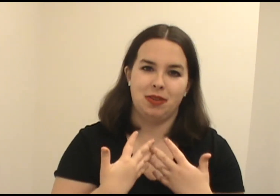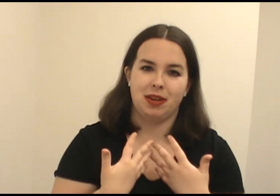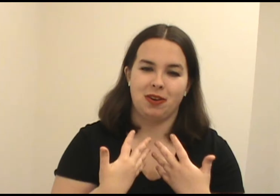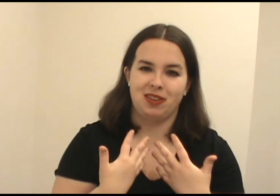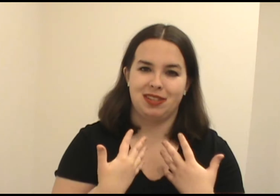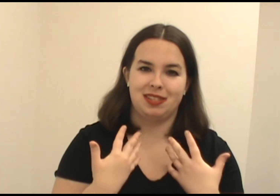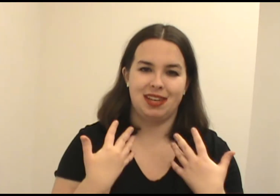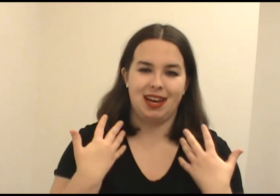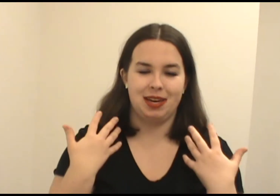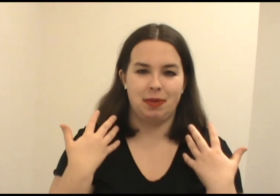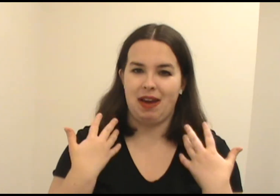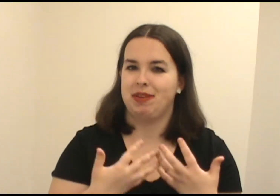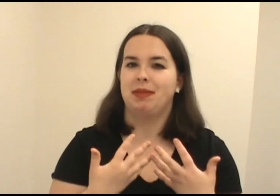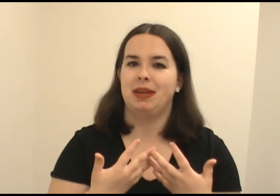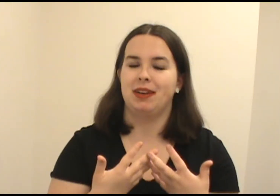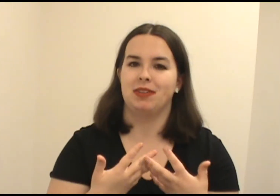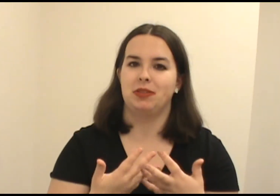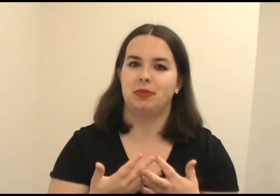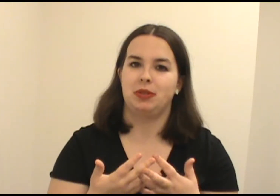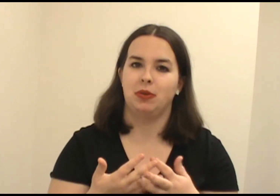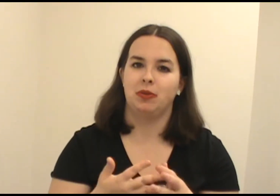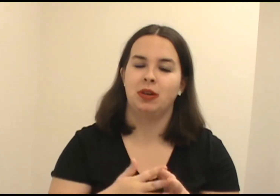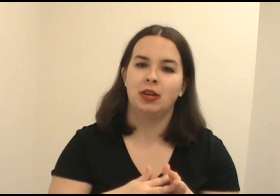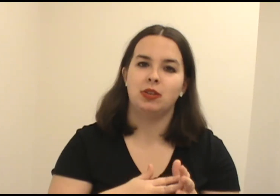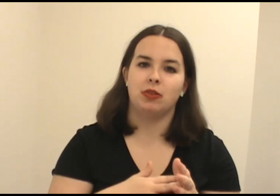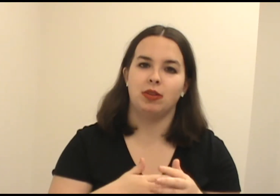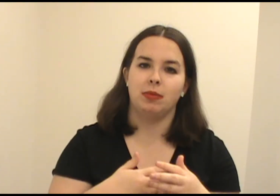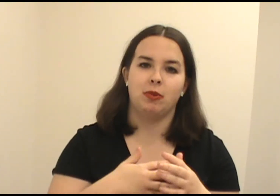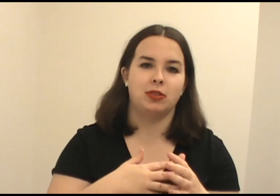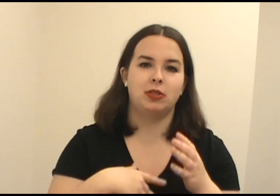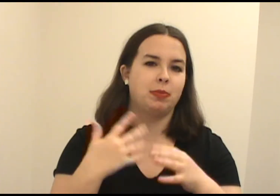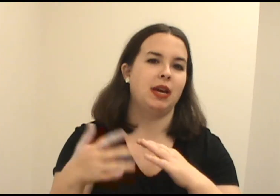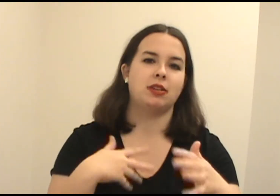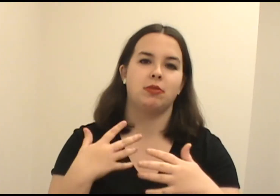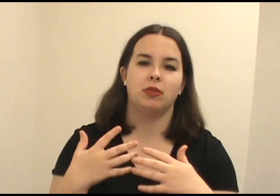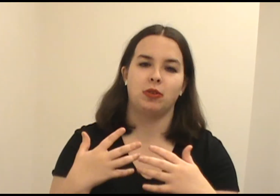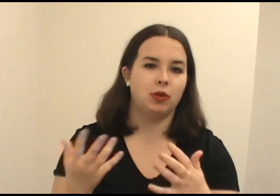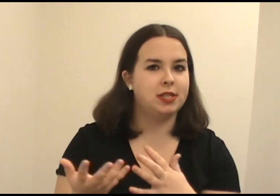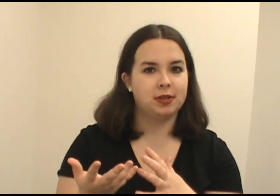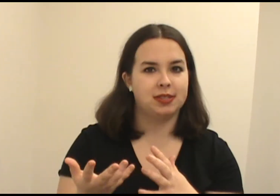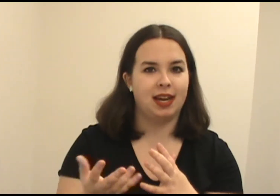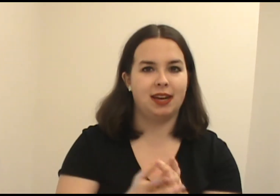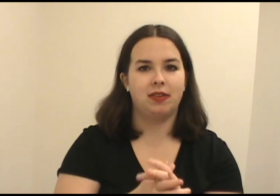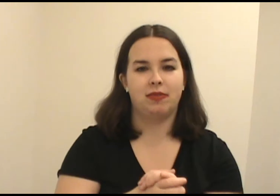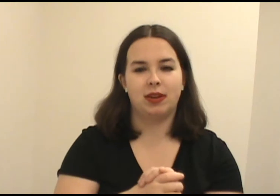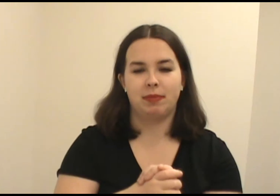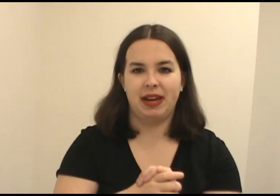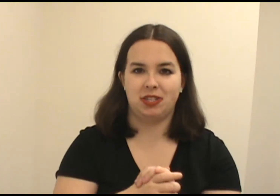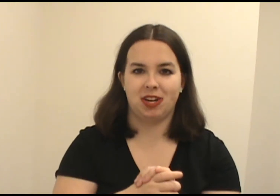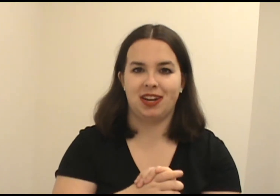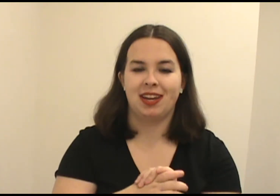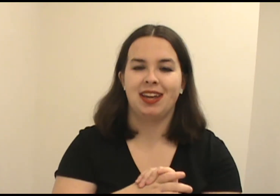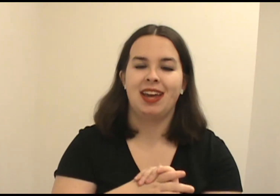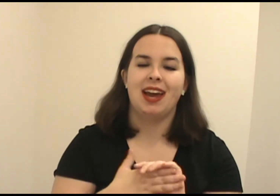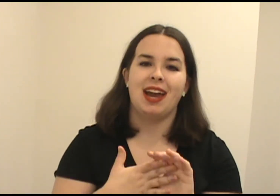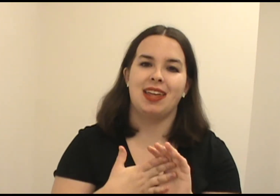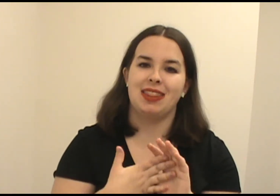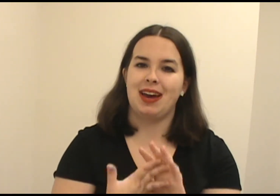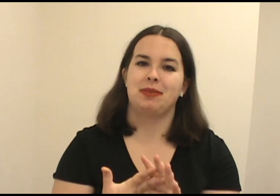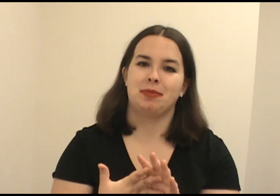the girls ended up having to be introduced to sort of the more supernatural creature side of their magic. And that was